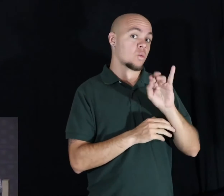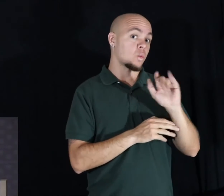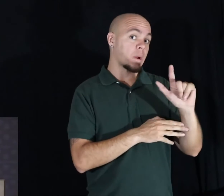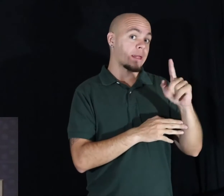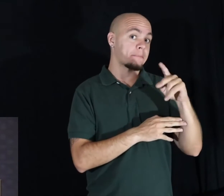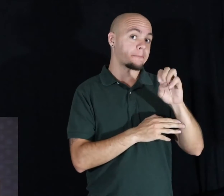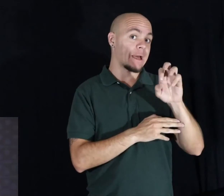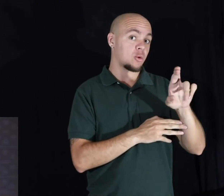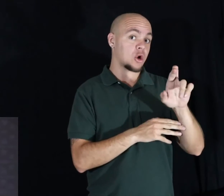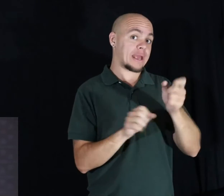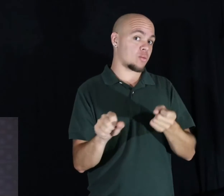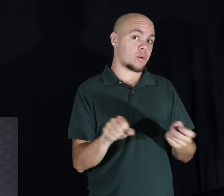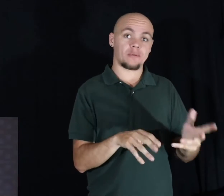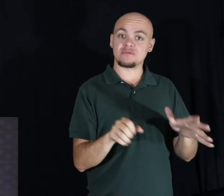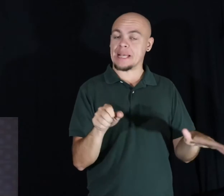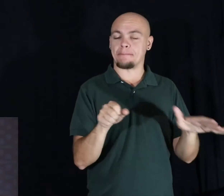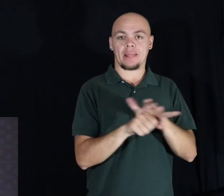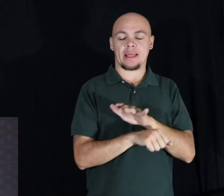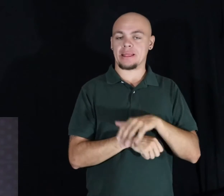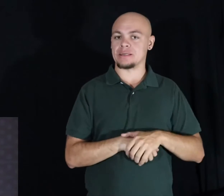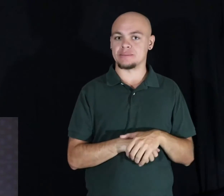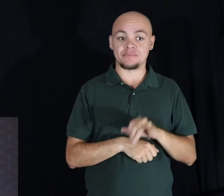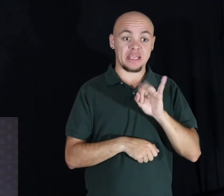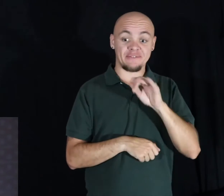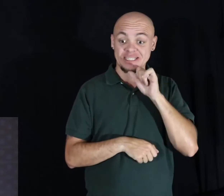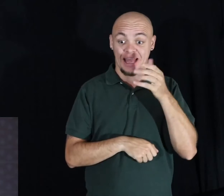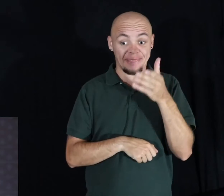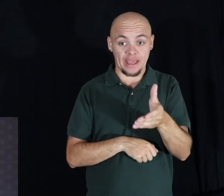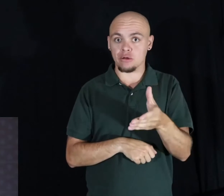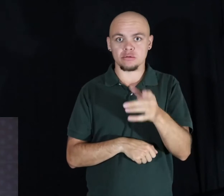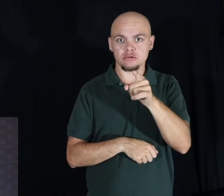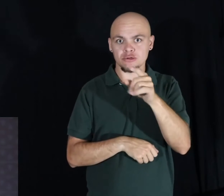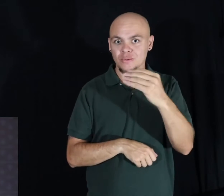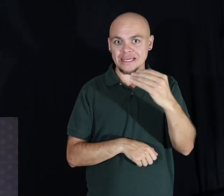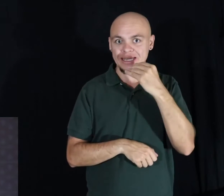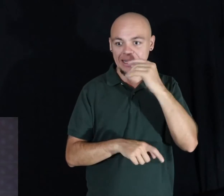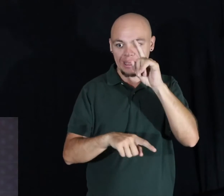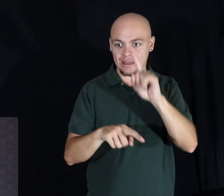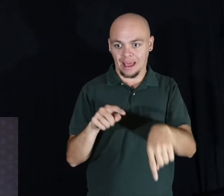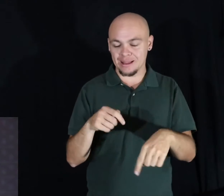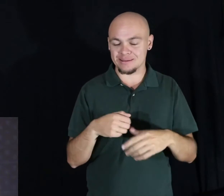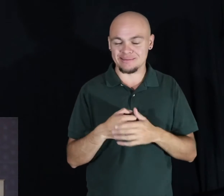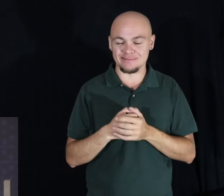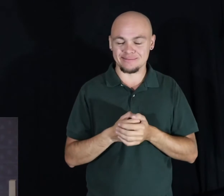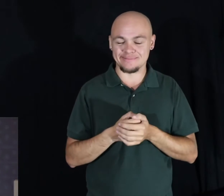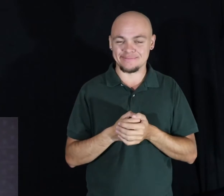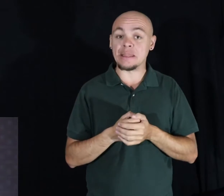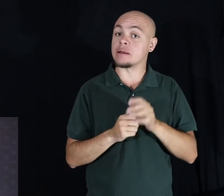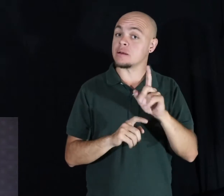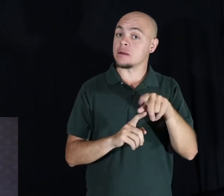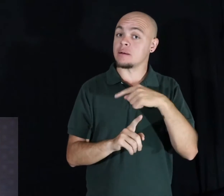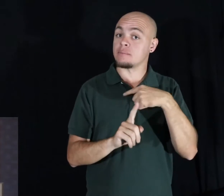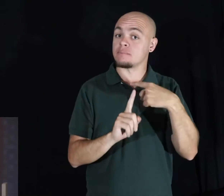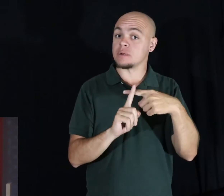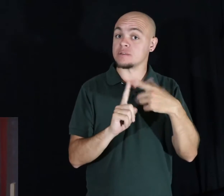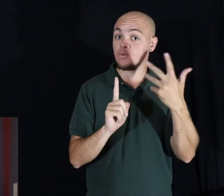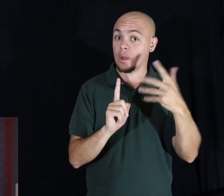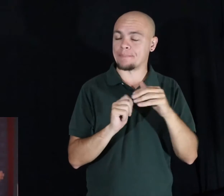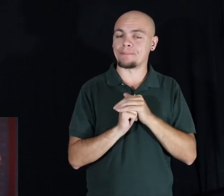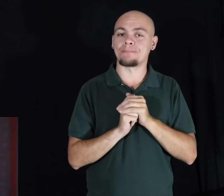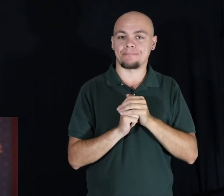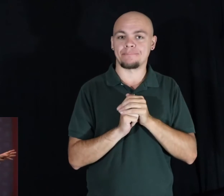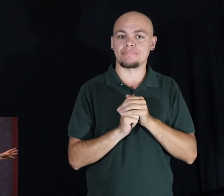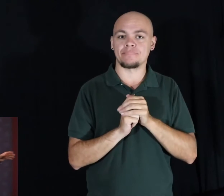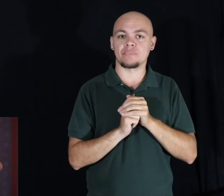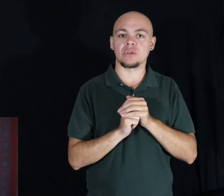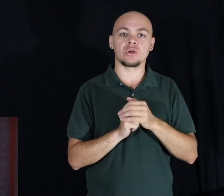out of the equation. Quite simply, if it's not there, you can't eat it. An added bonus to this strategy is